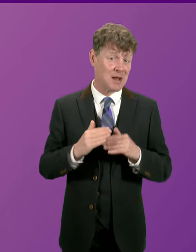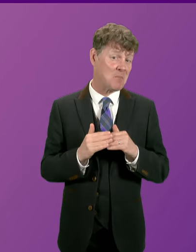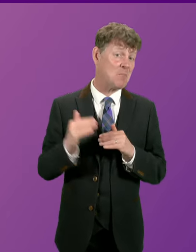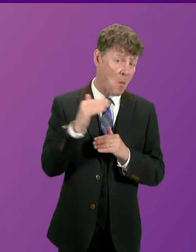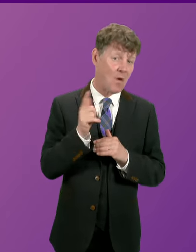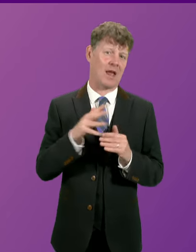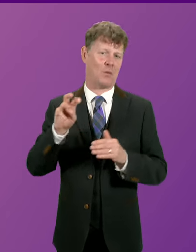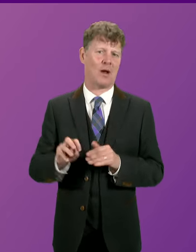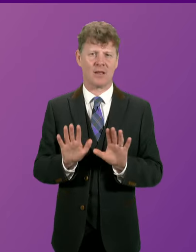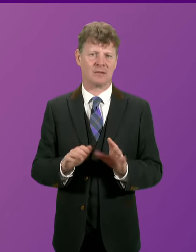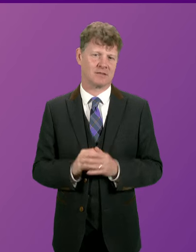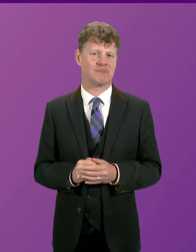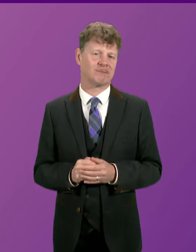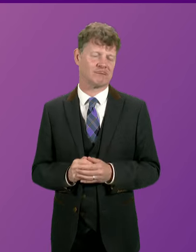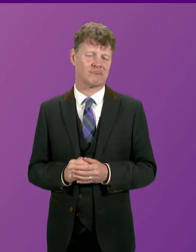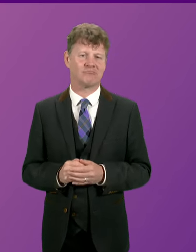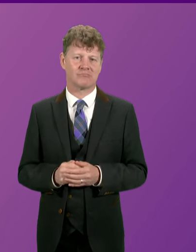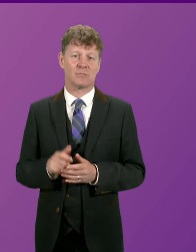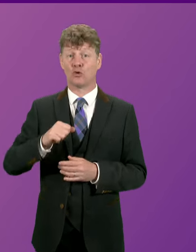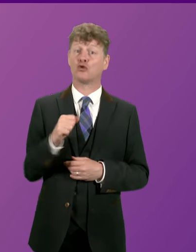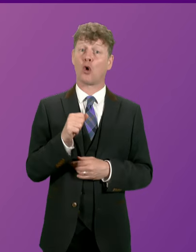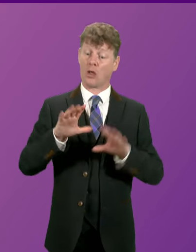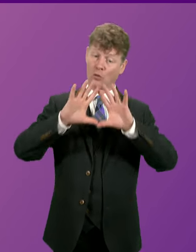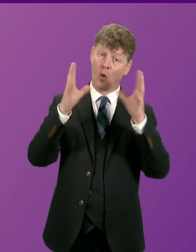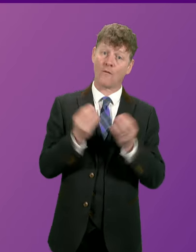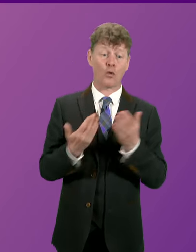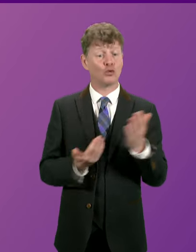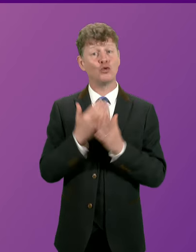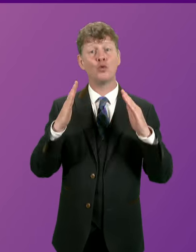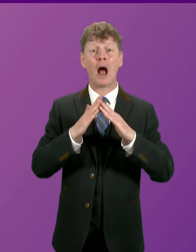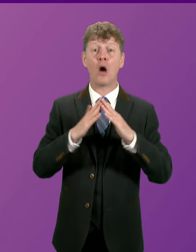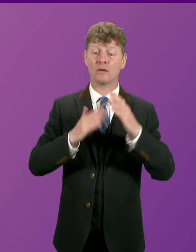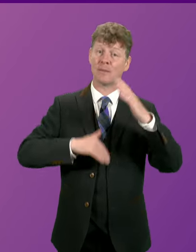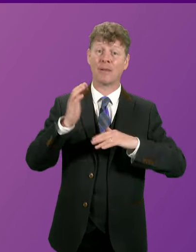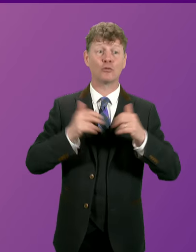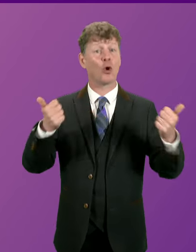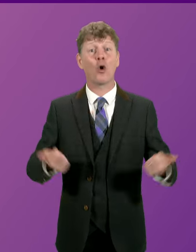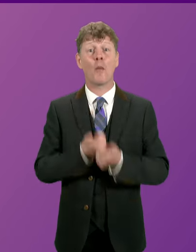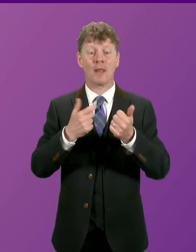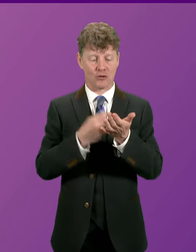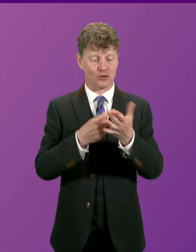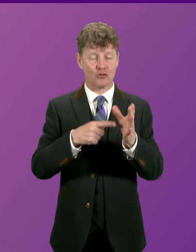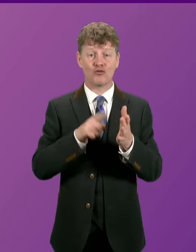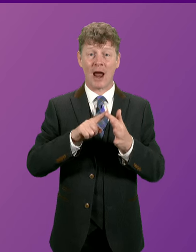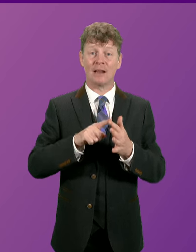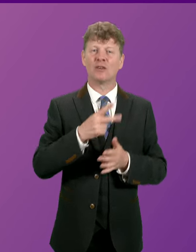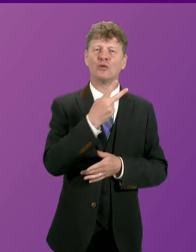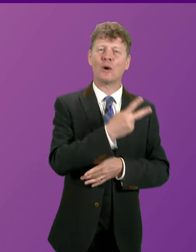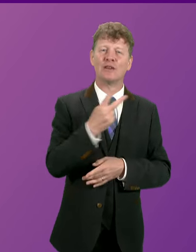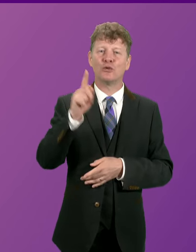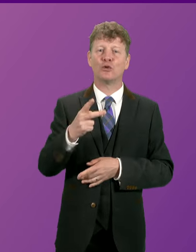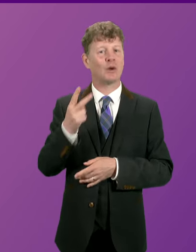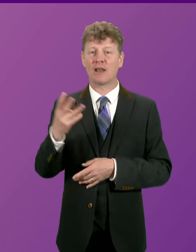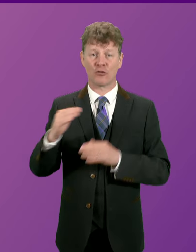And Scotland's overall new house build completion rate in 2022-23 increased to